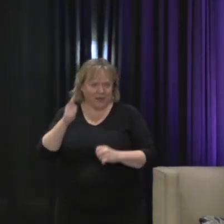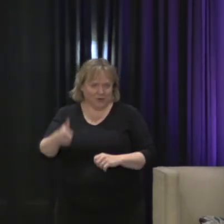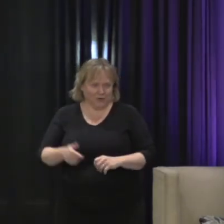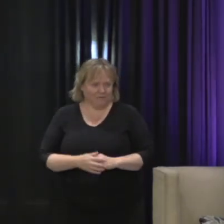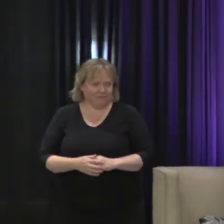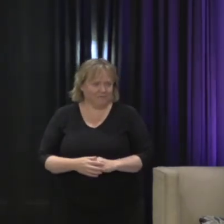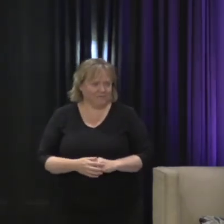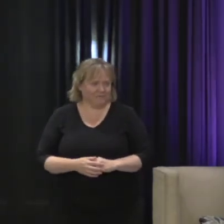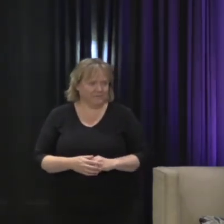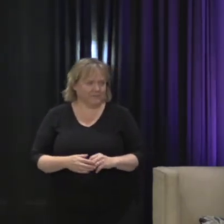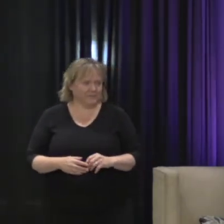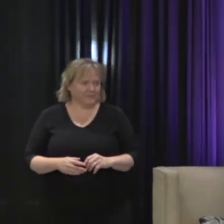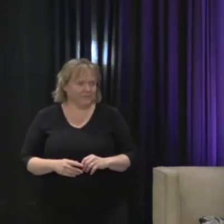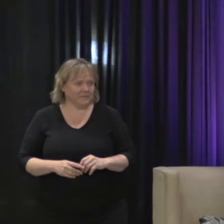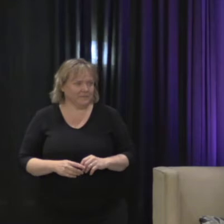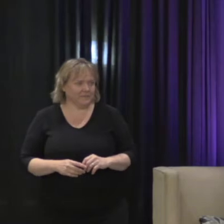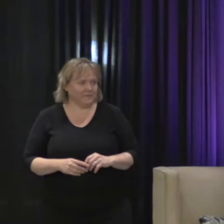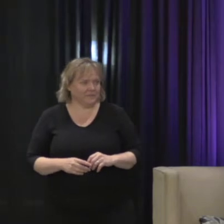Yes, Tom.